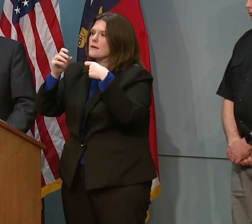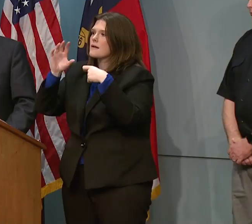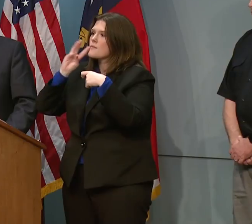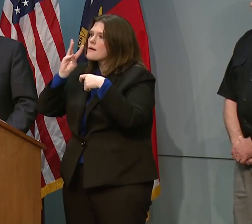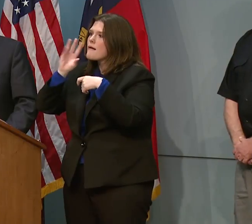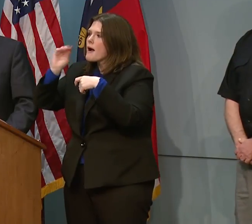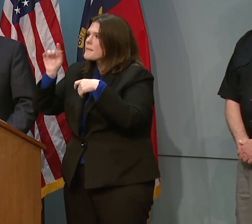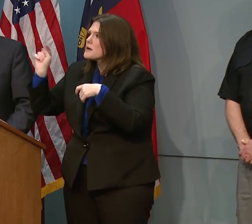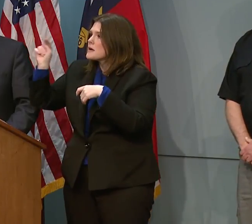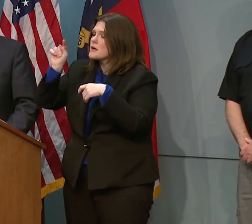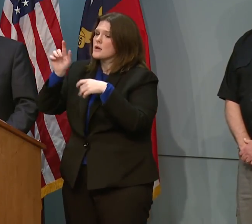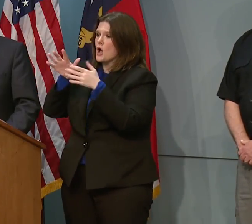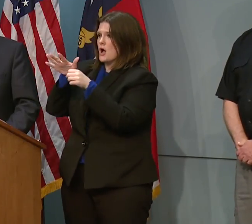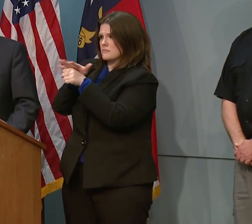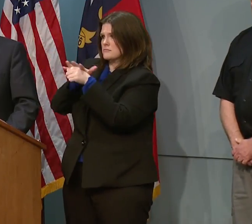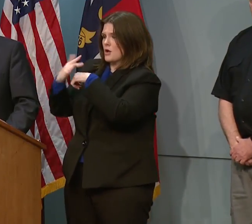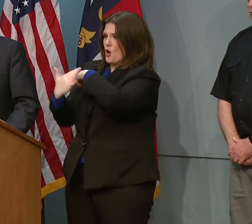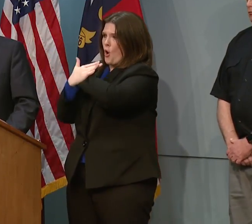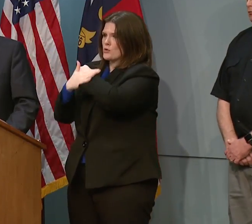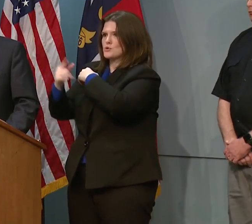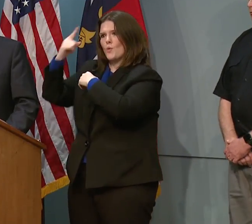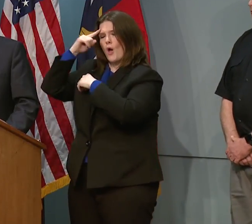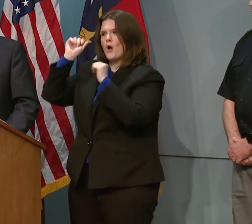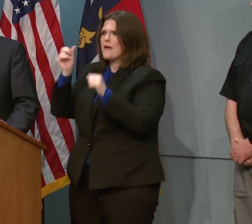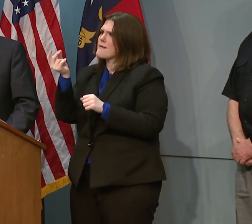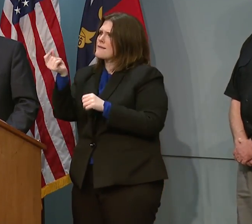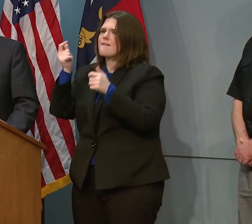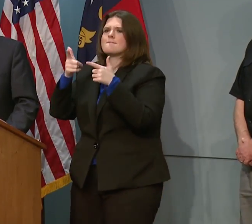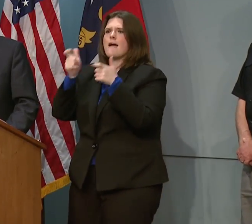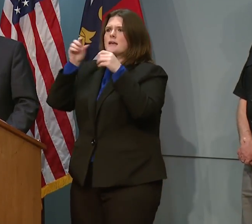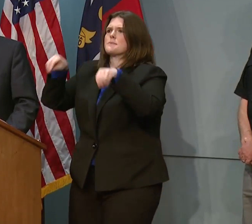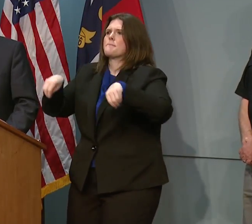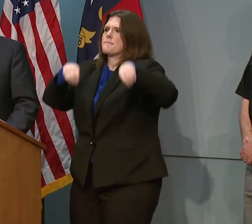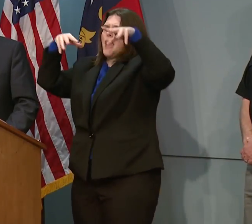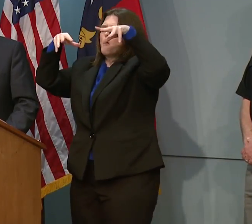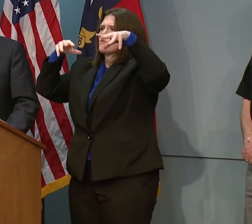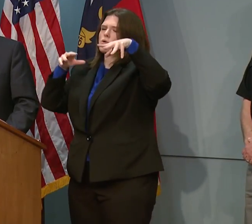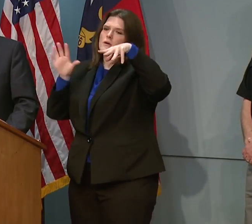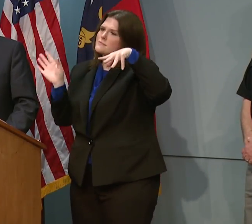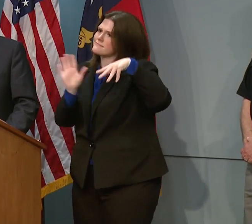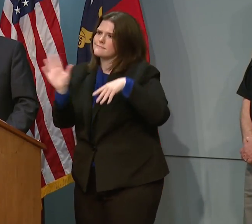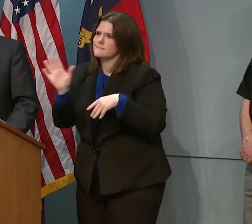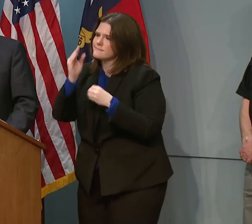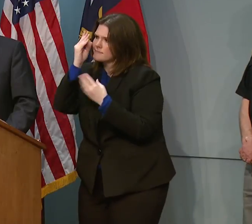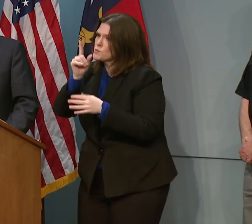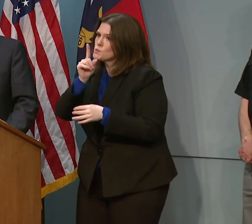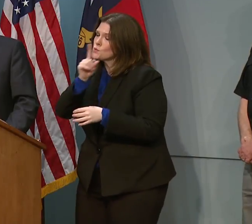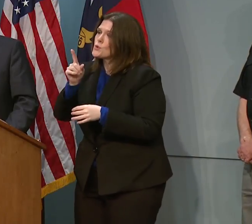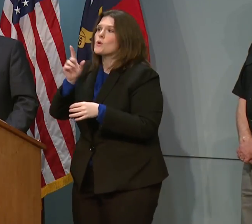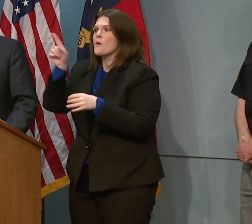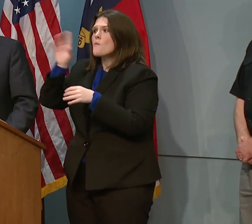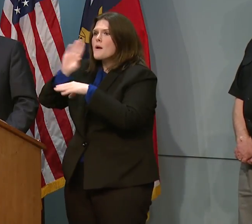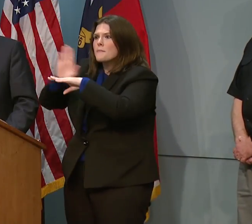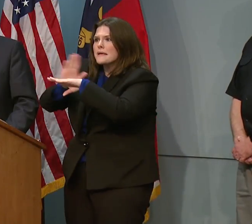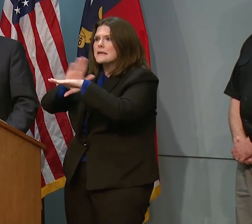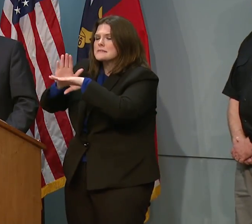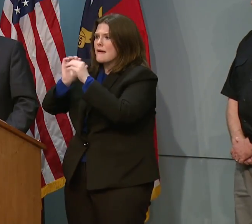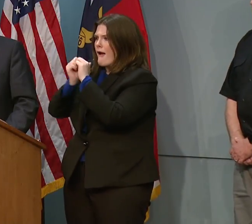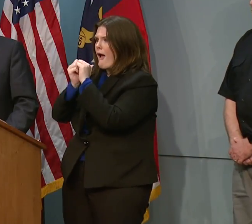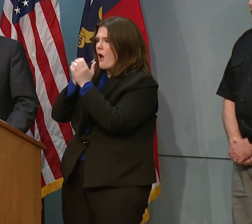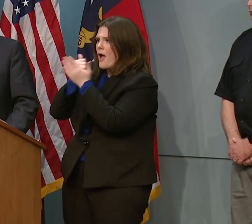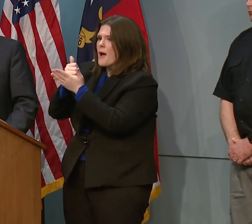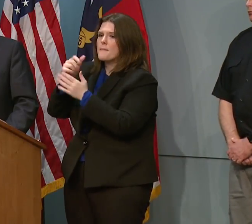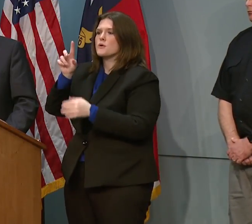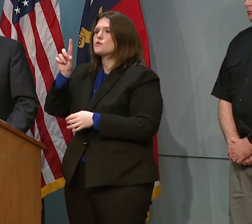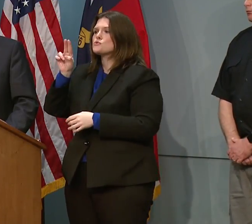area. You just assume they can get this thing turned on right away. Well, they're going to be overwhelmed, possibly, and other areas served by